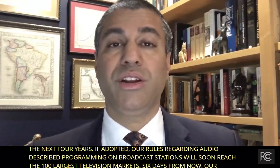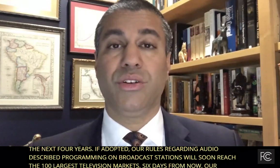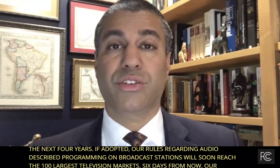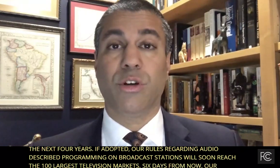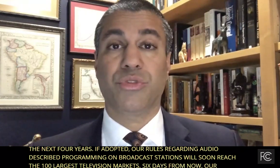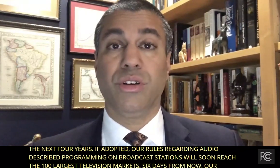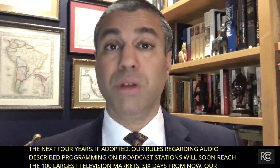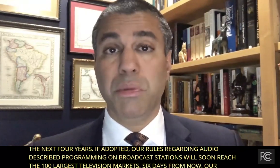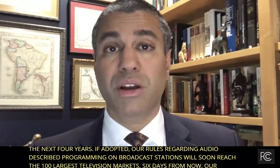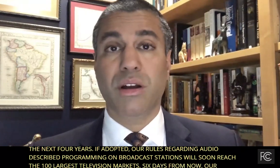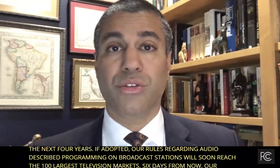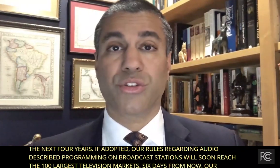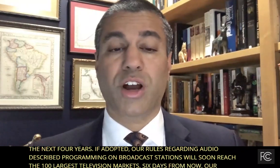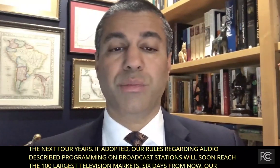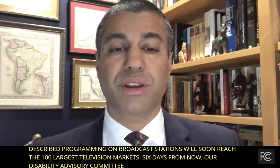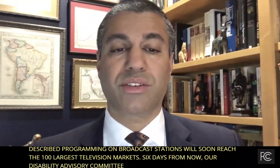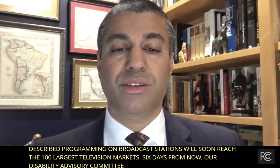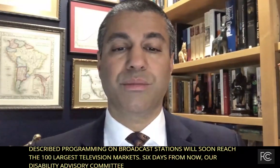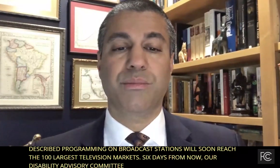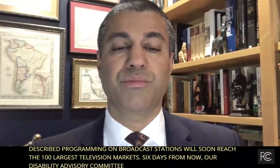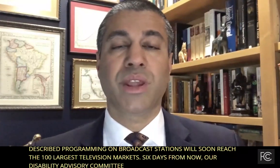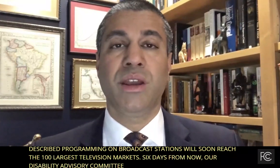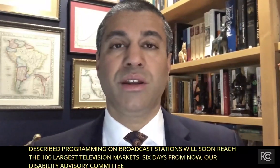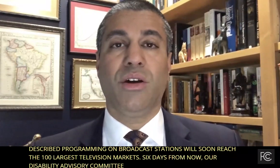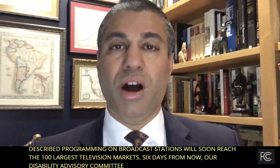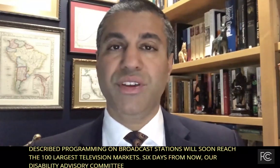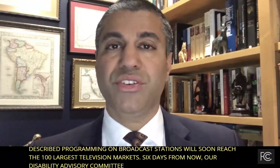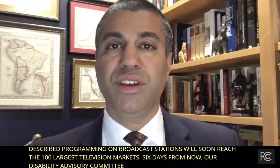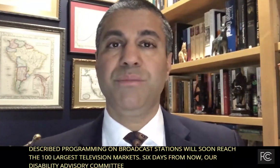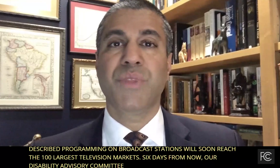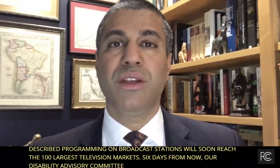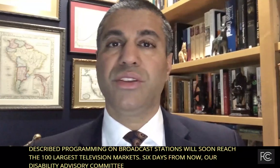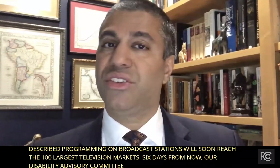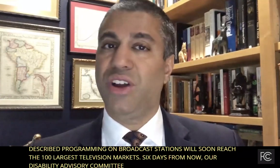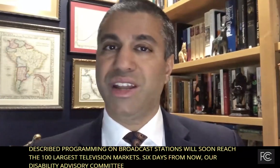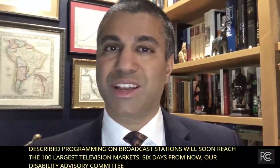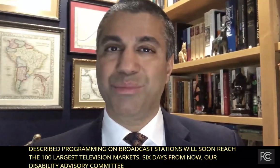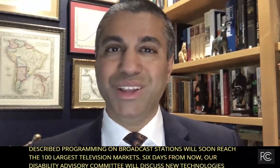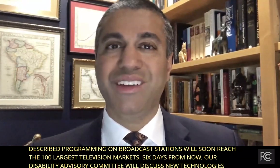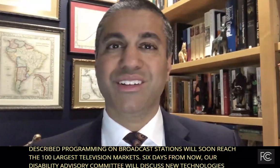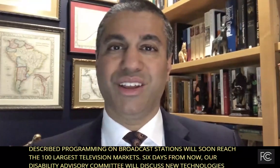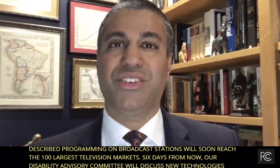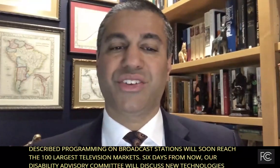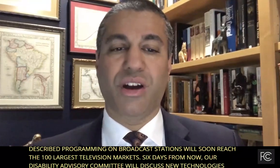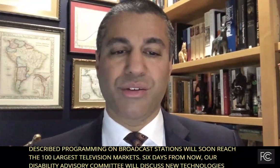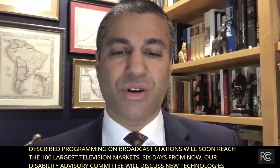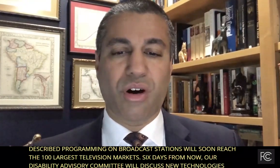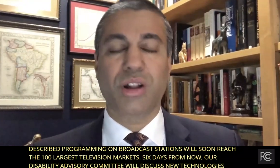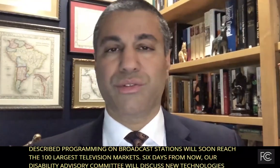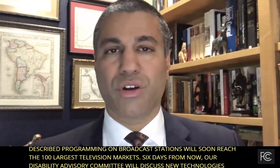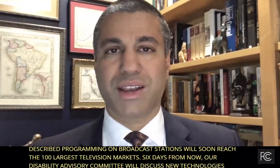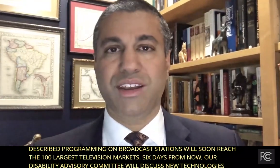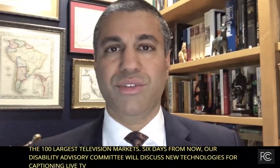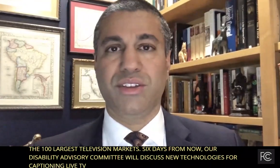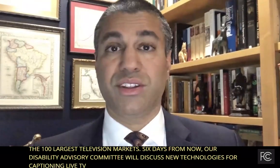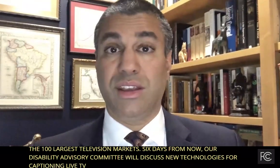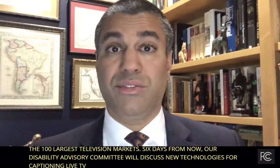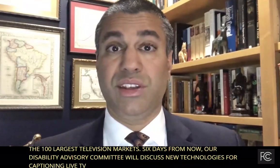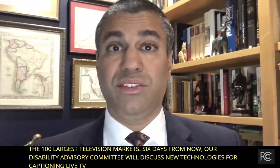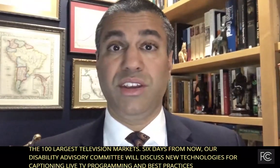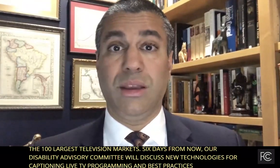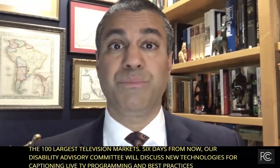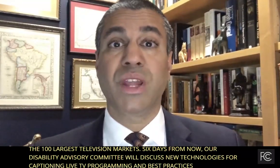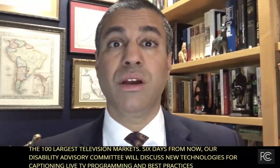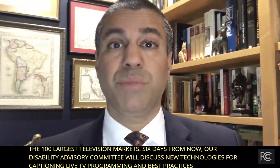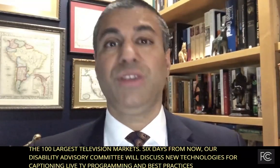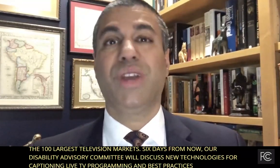creating audio description, among other topics. Now, obviously, this is not a complete list of all of our activities at the